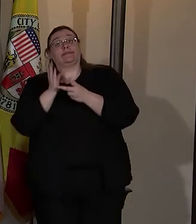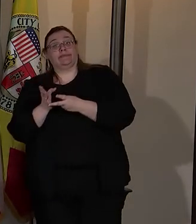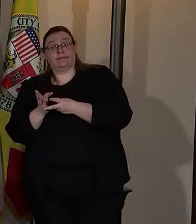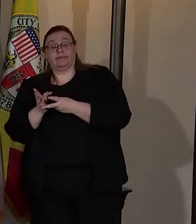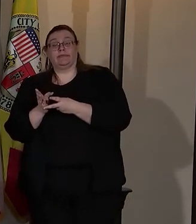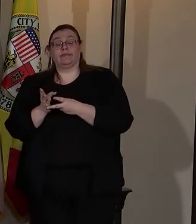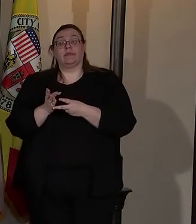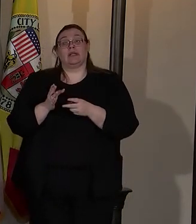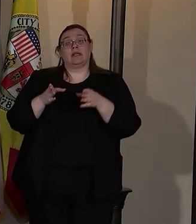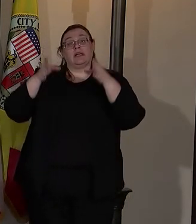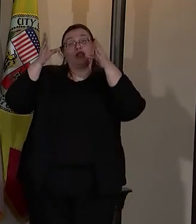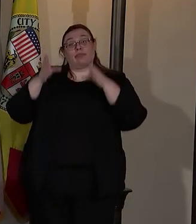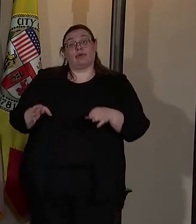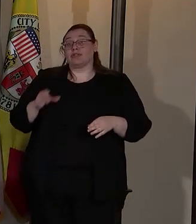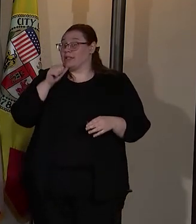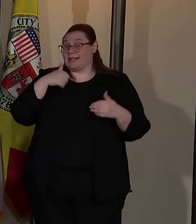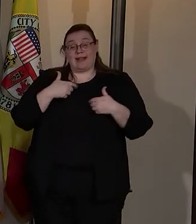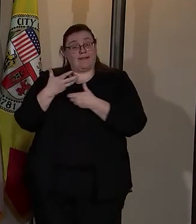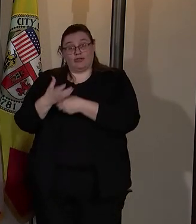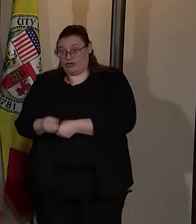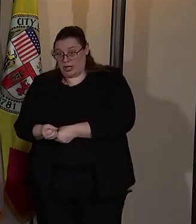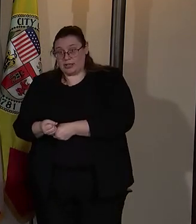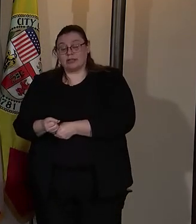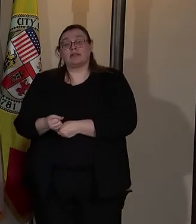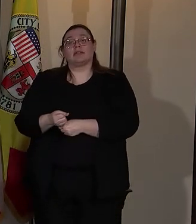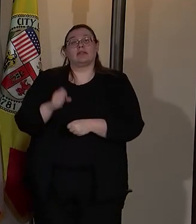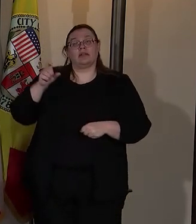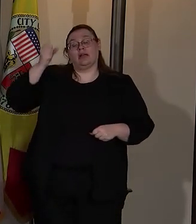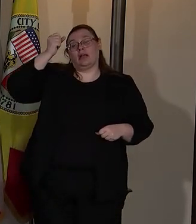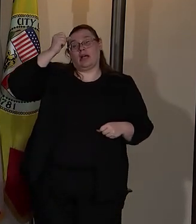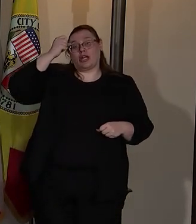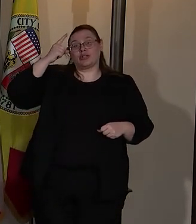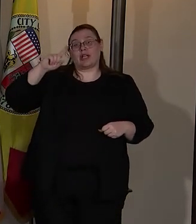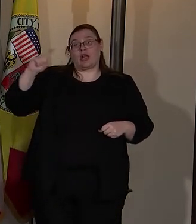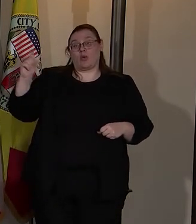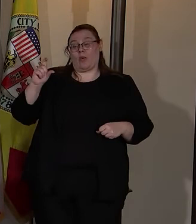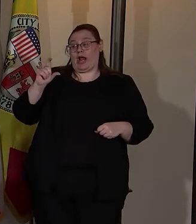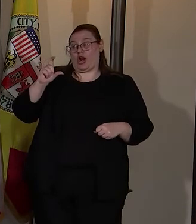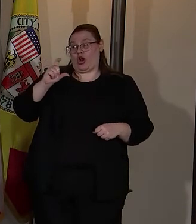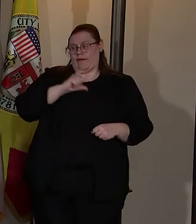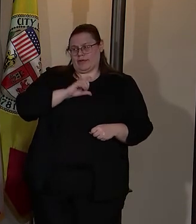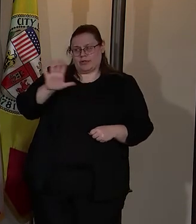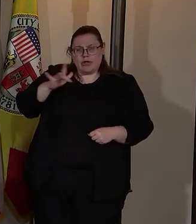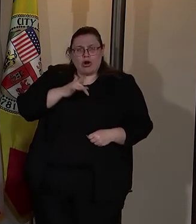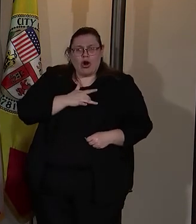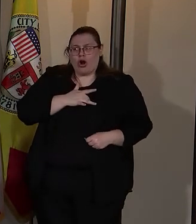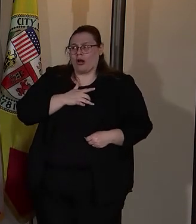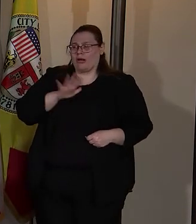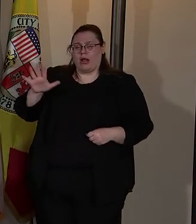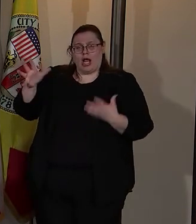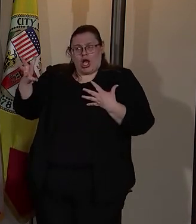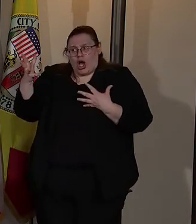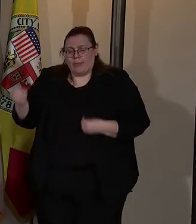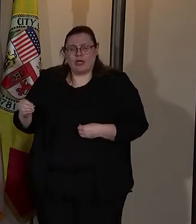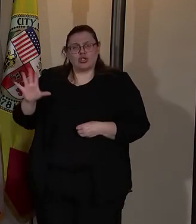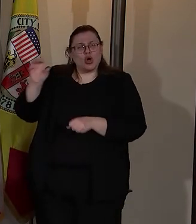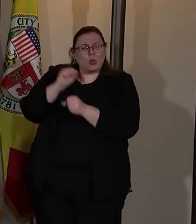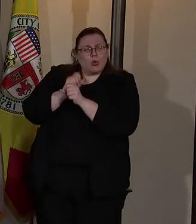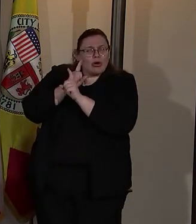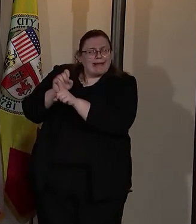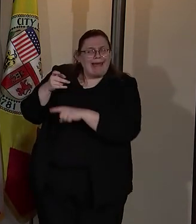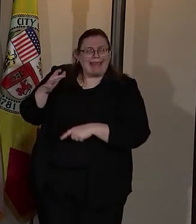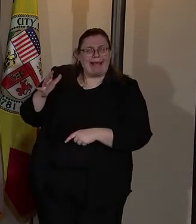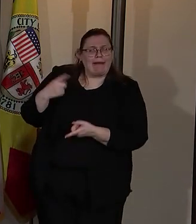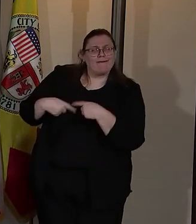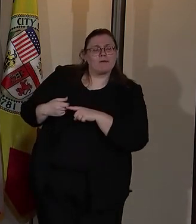is for that person who doesn't have trust to understand where the officer's heart or compassion and work ethic is coming